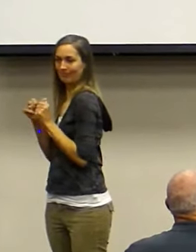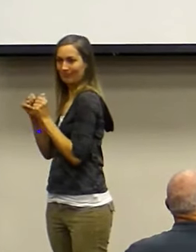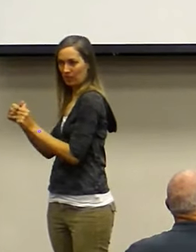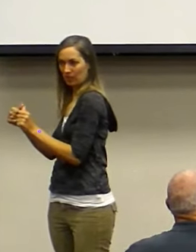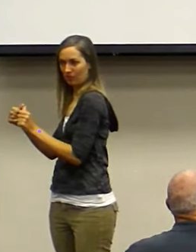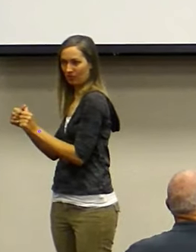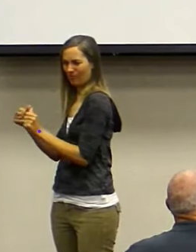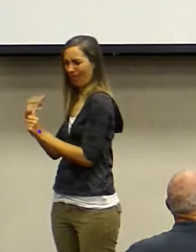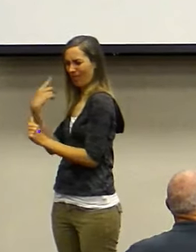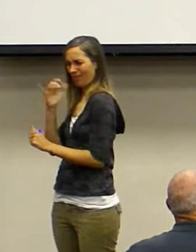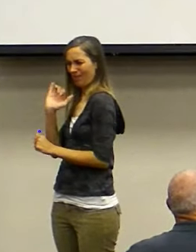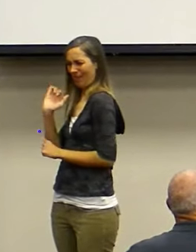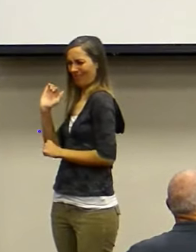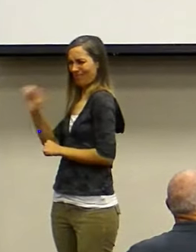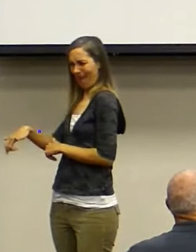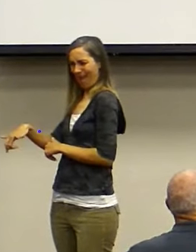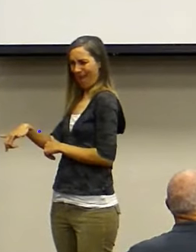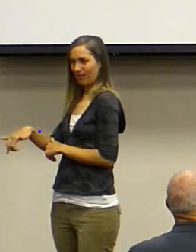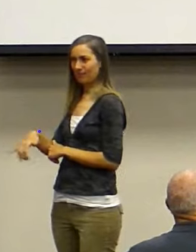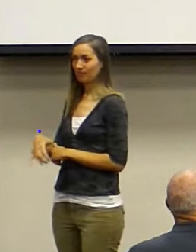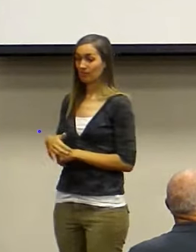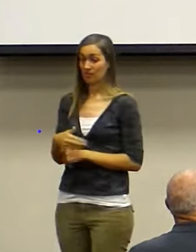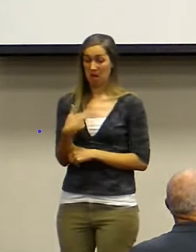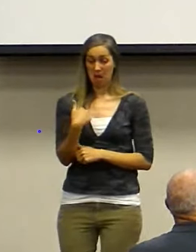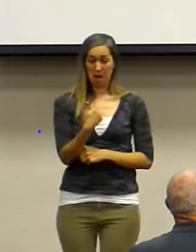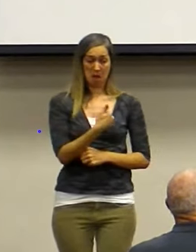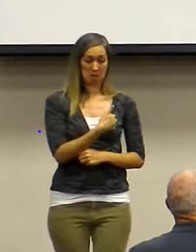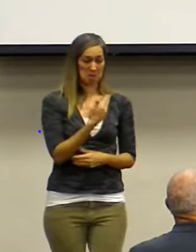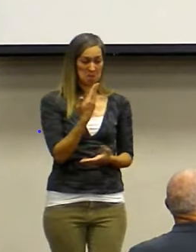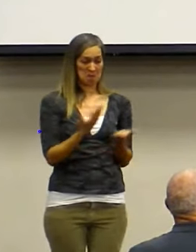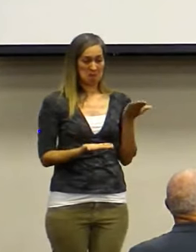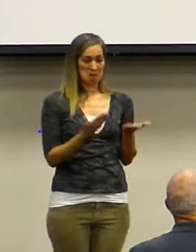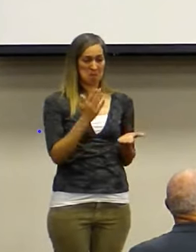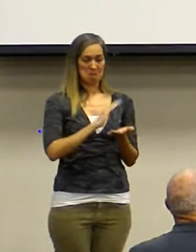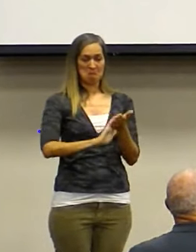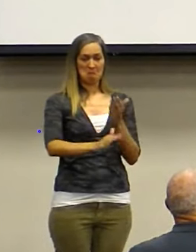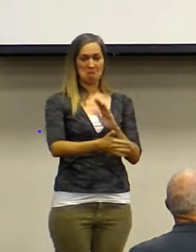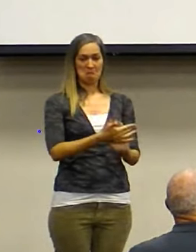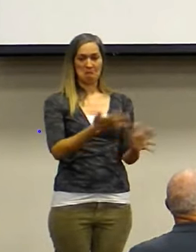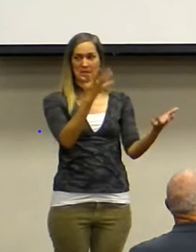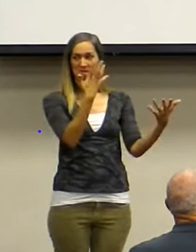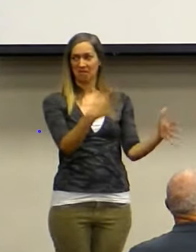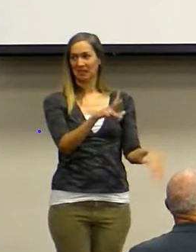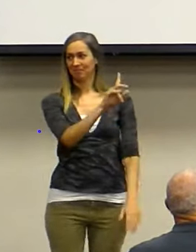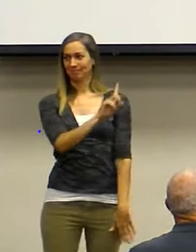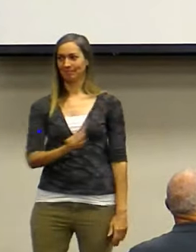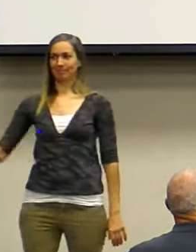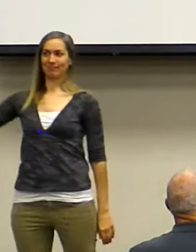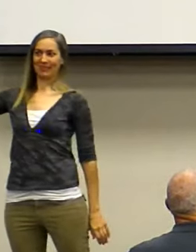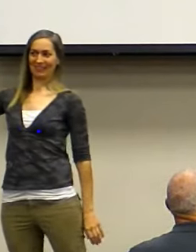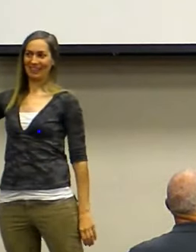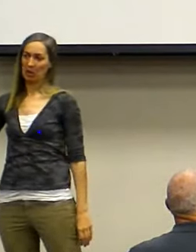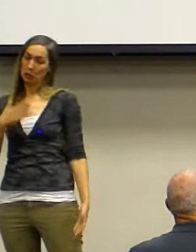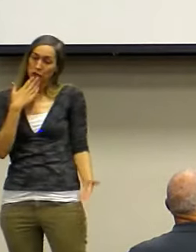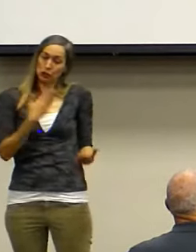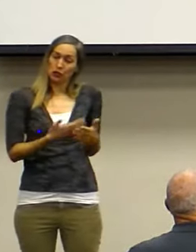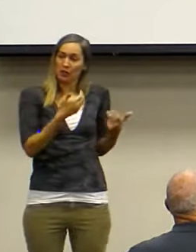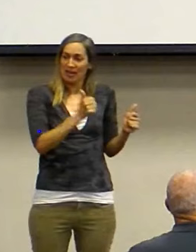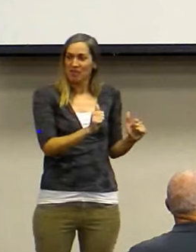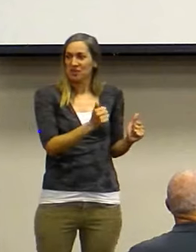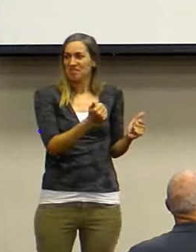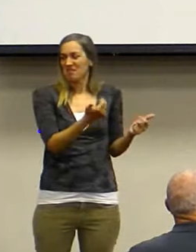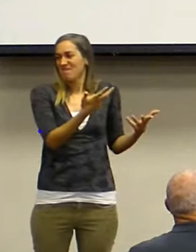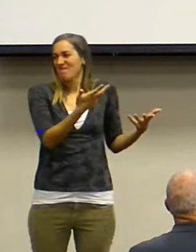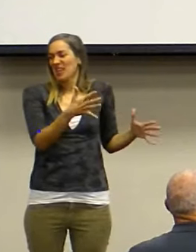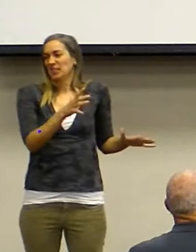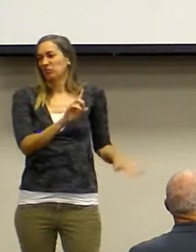Come on. Any one of us at that moment be like, yep, that was a good effort. Not Clarence. Clarence,